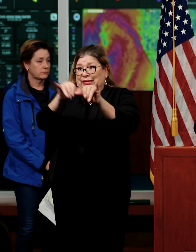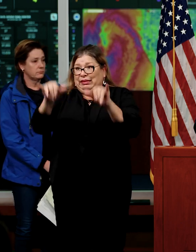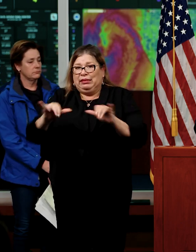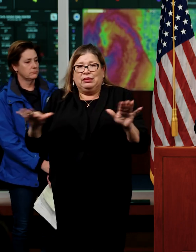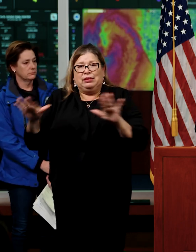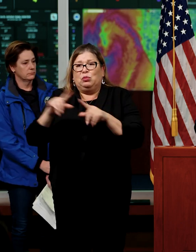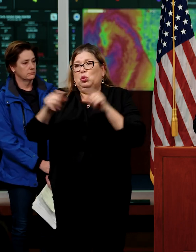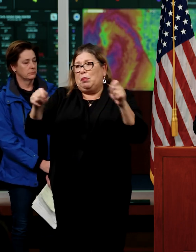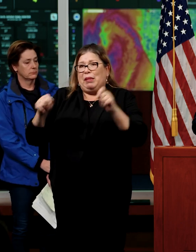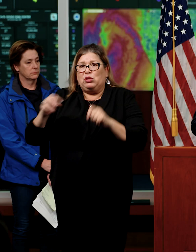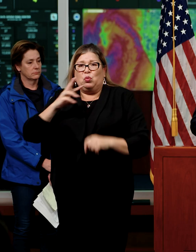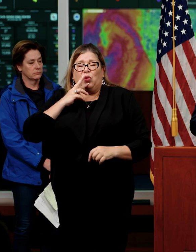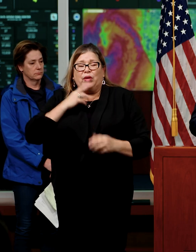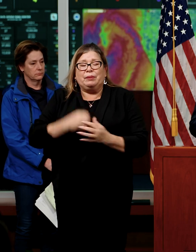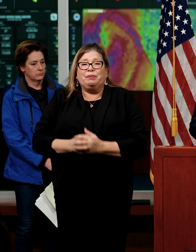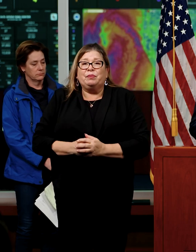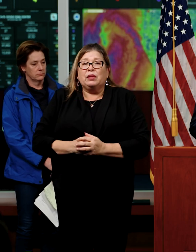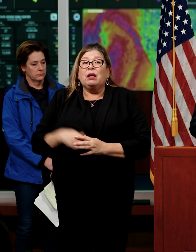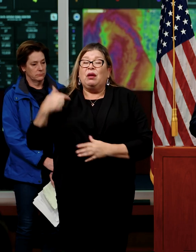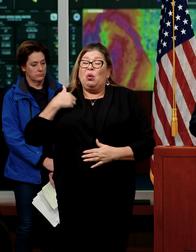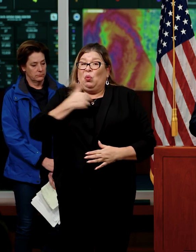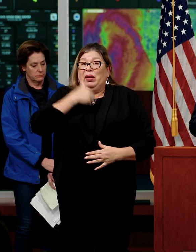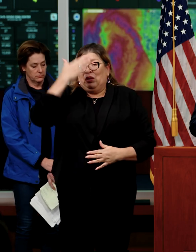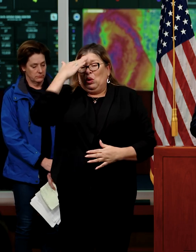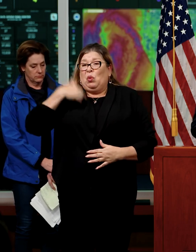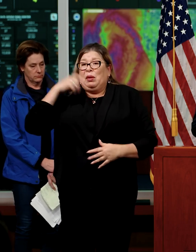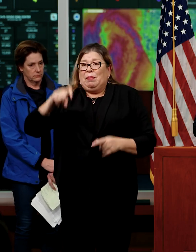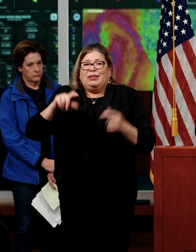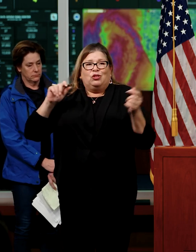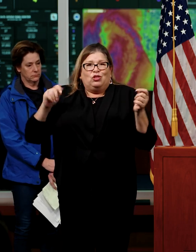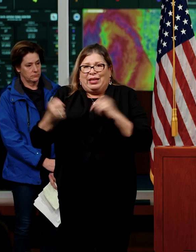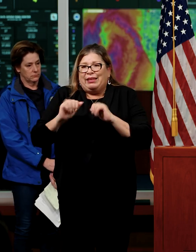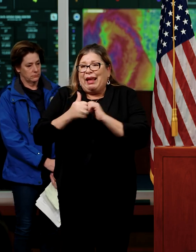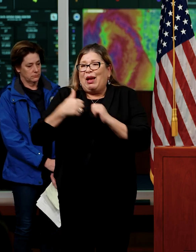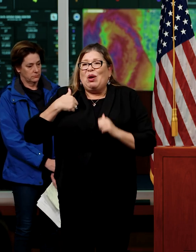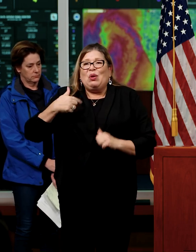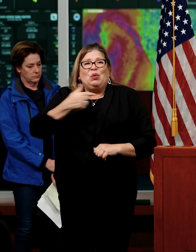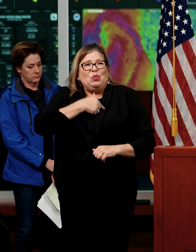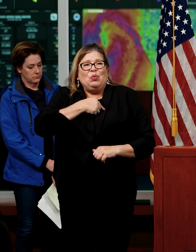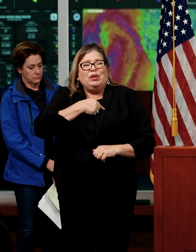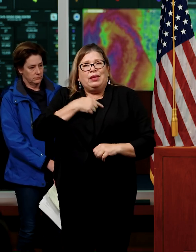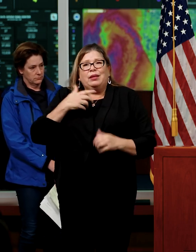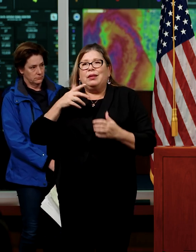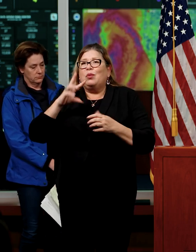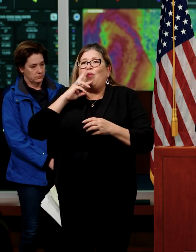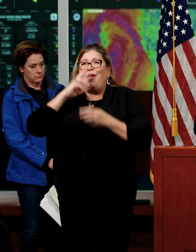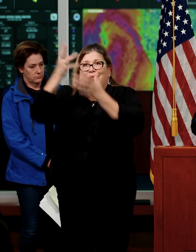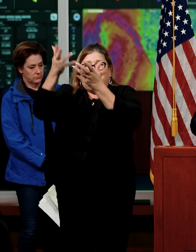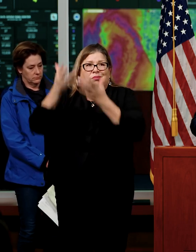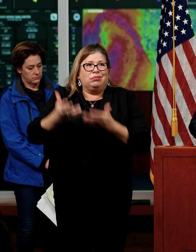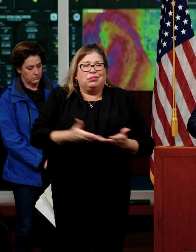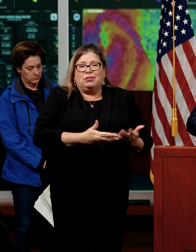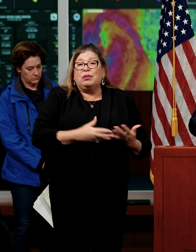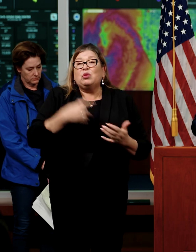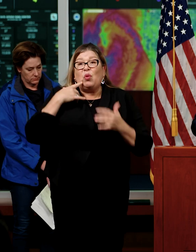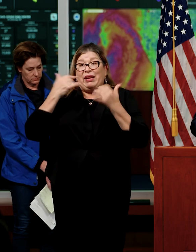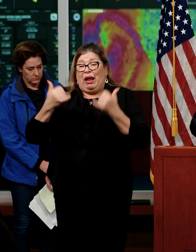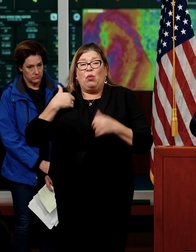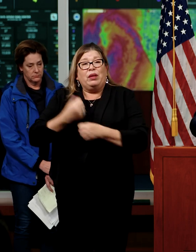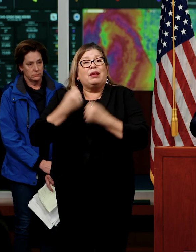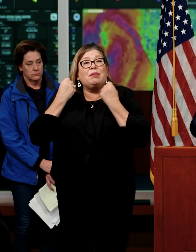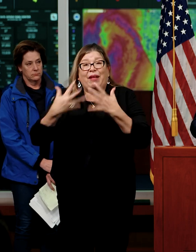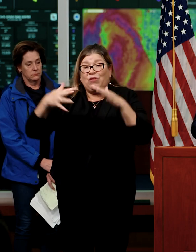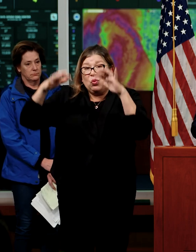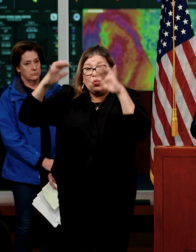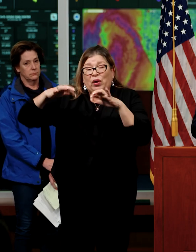question of water supply, we know we need to modernize the way that we move water across the state. So right now we're getting a lot of